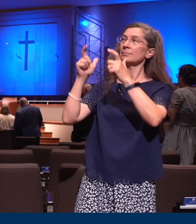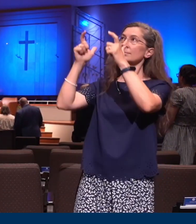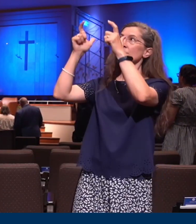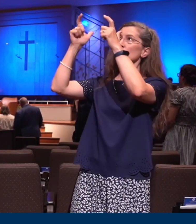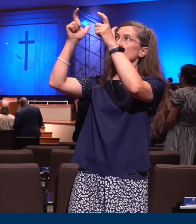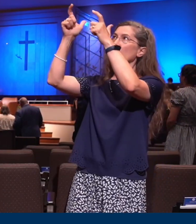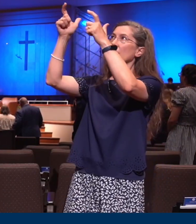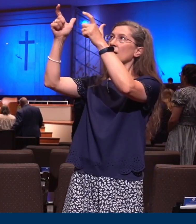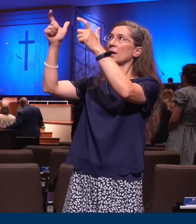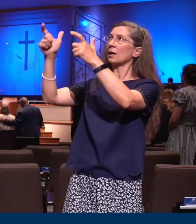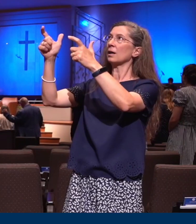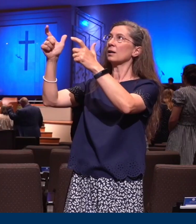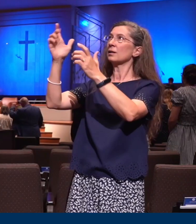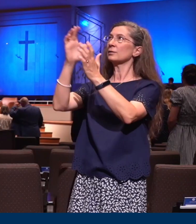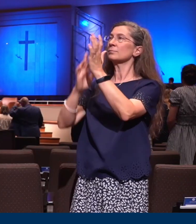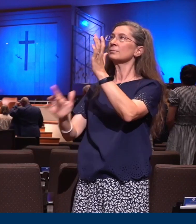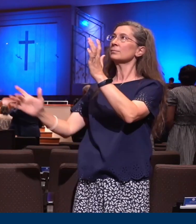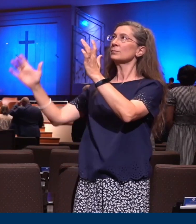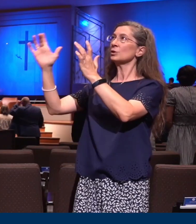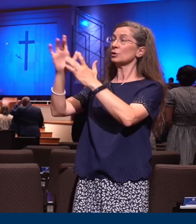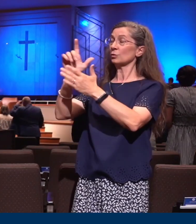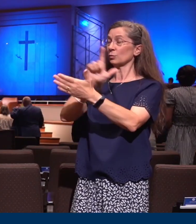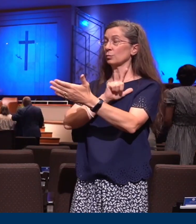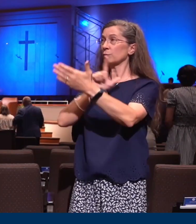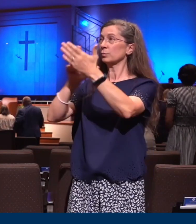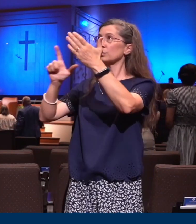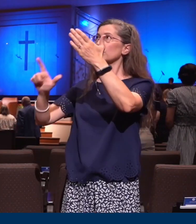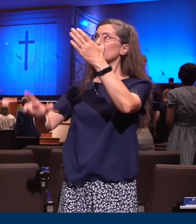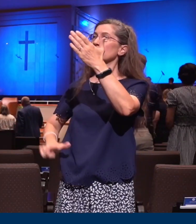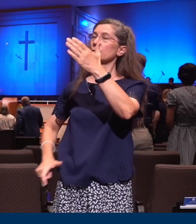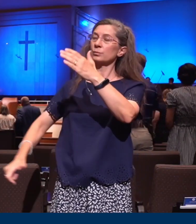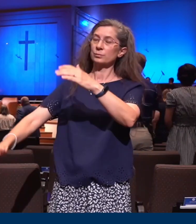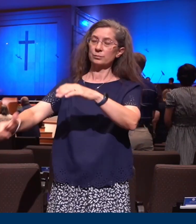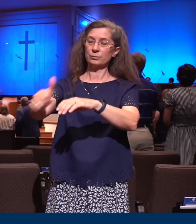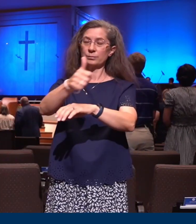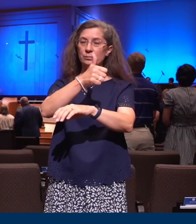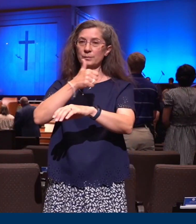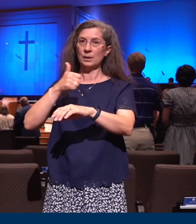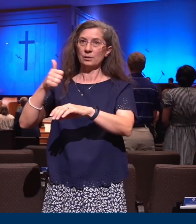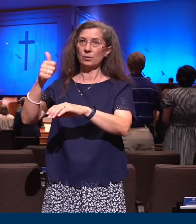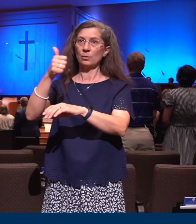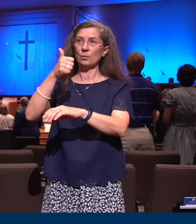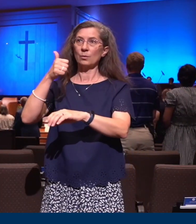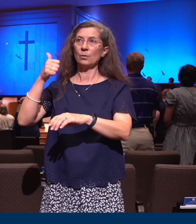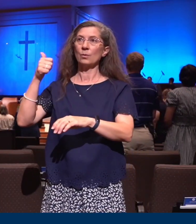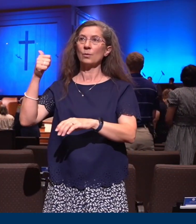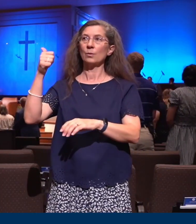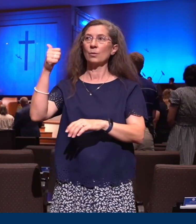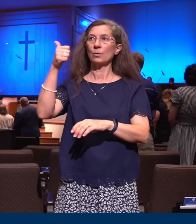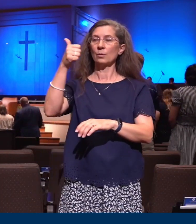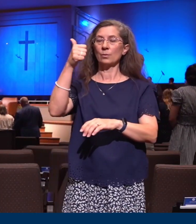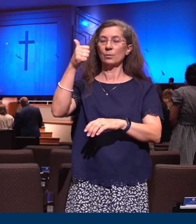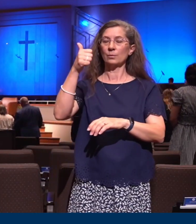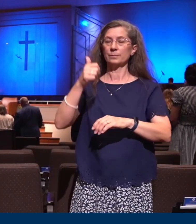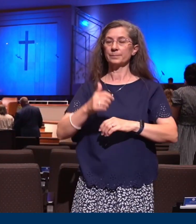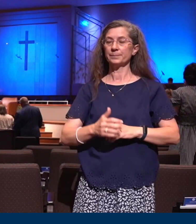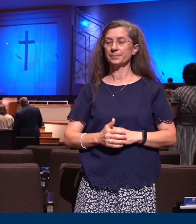diadem and crown him Lord of